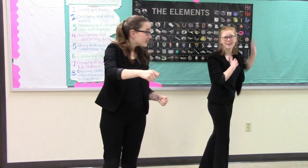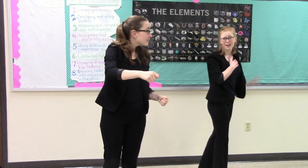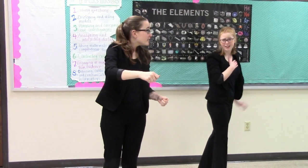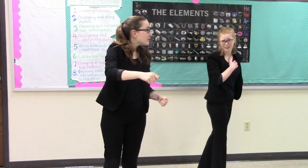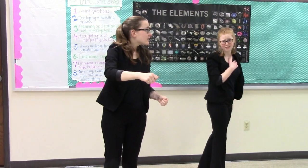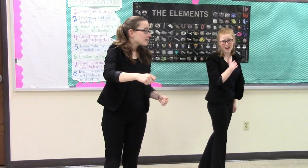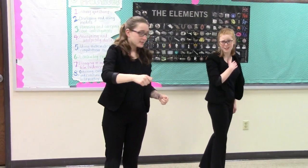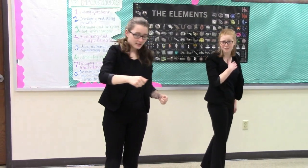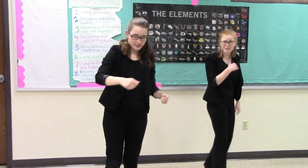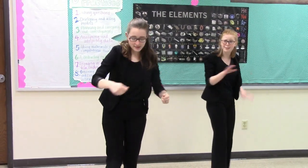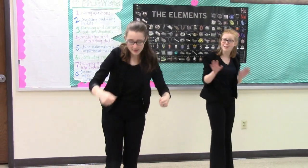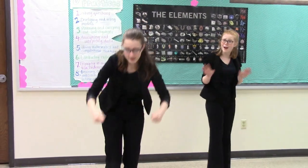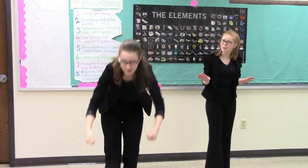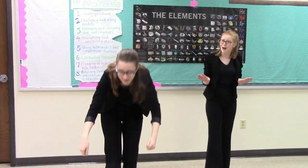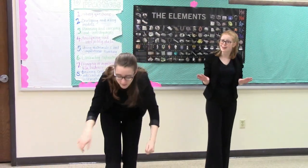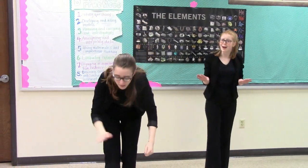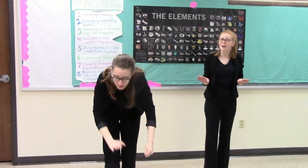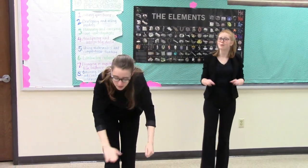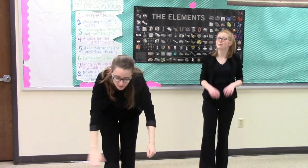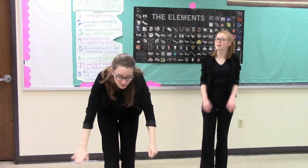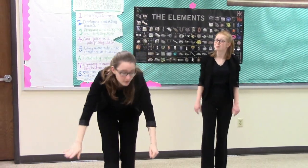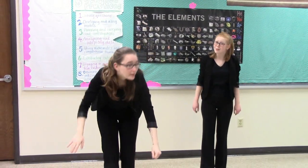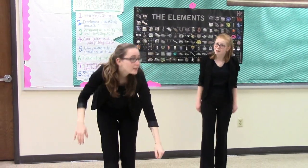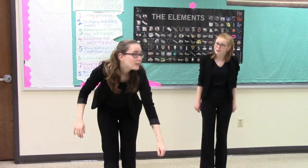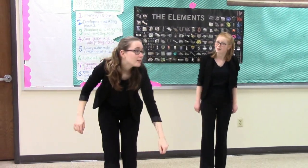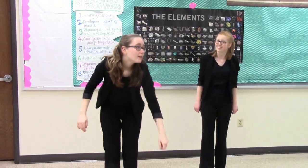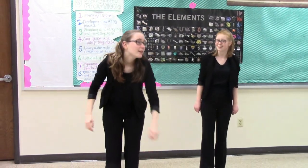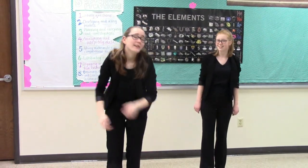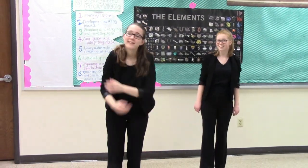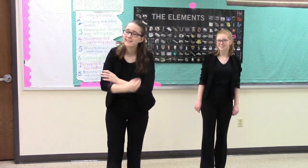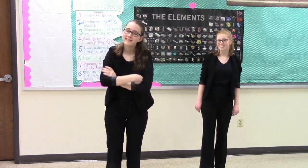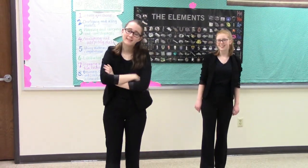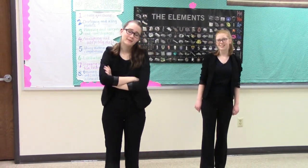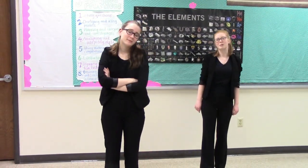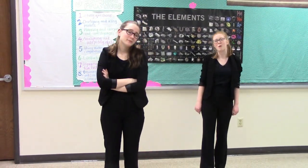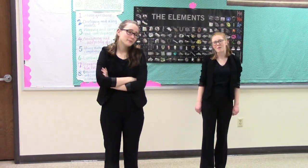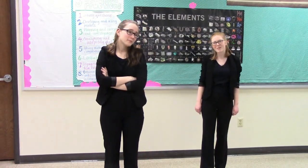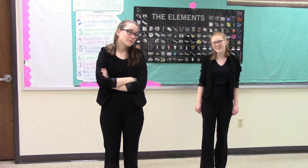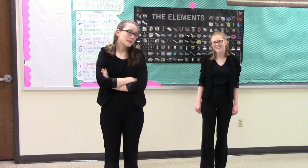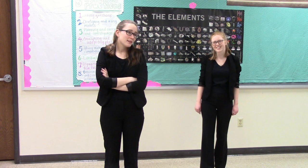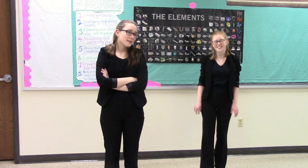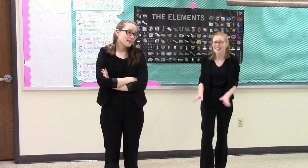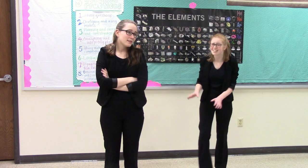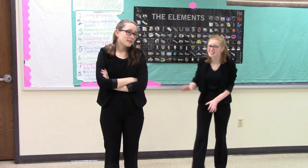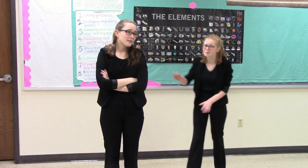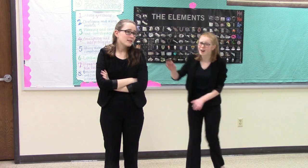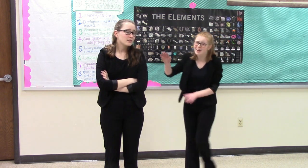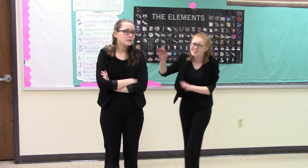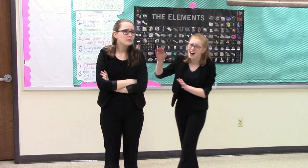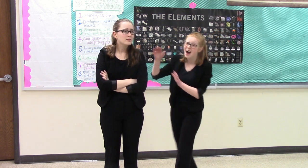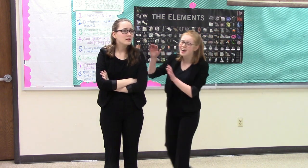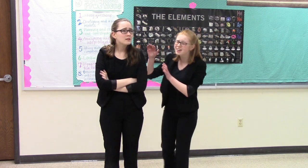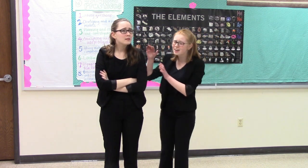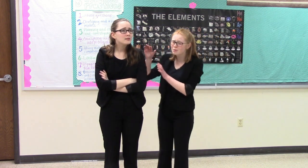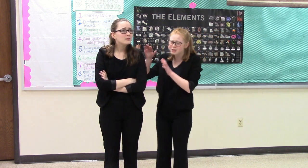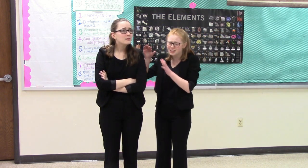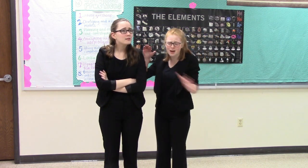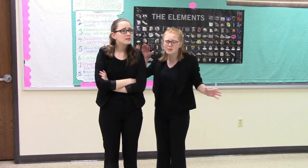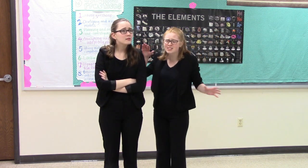Honey, if I can fit in that when I die, it will be a miracle. No, Stacy, when I die, I want you to come into